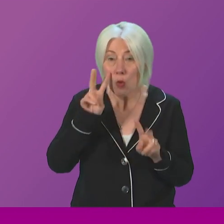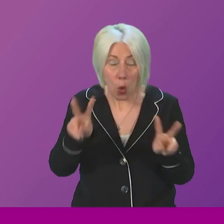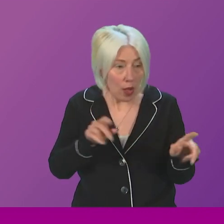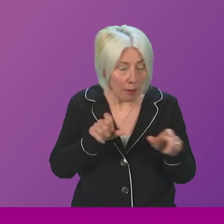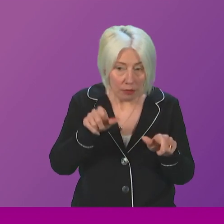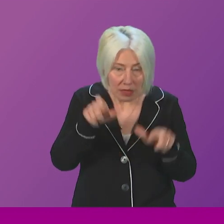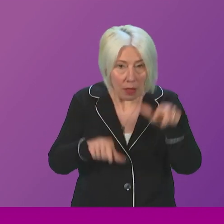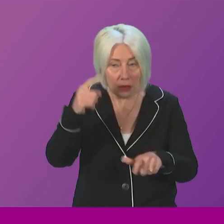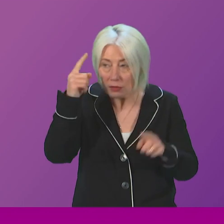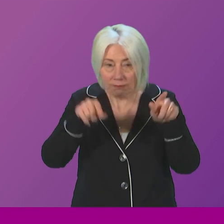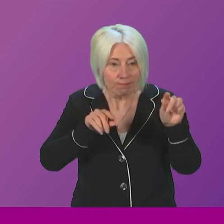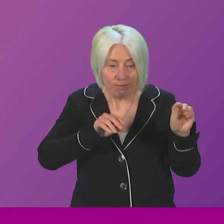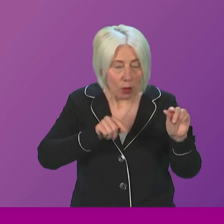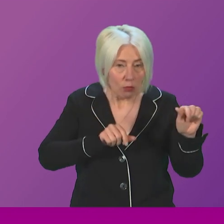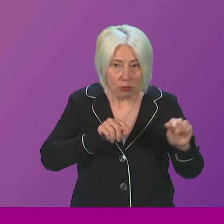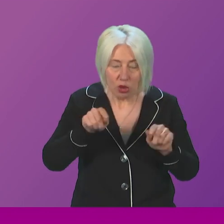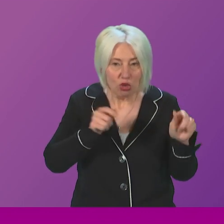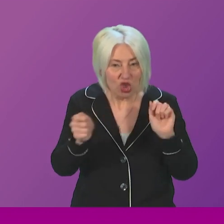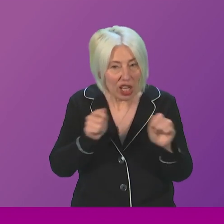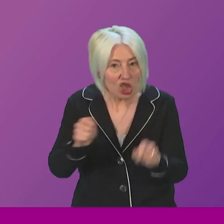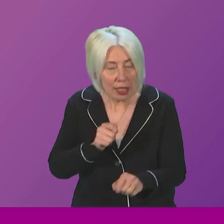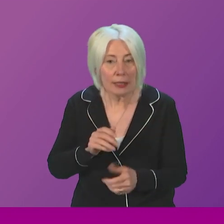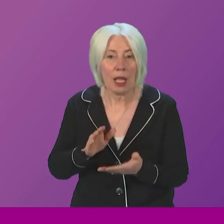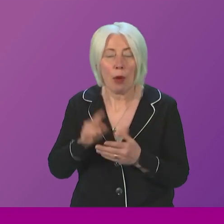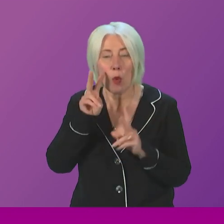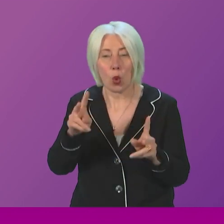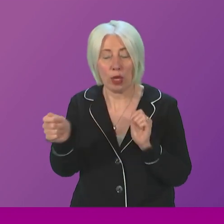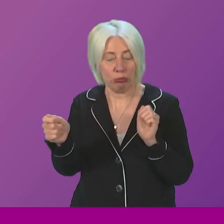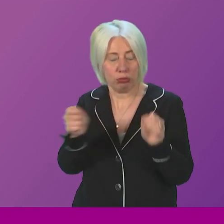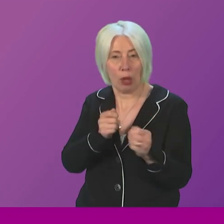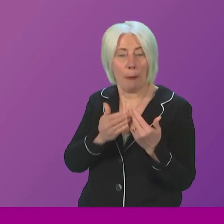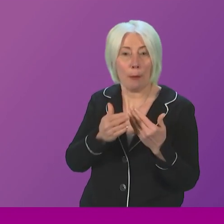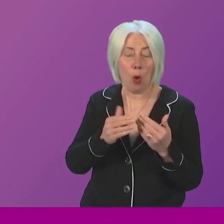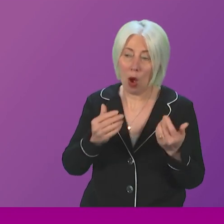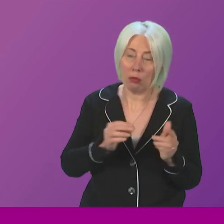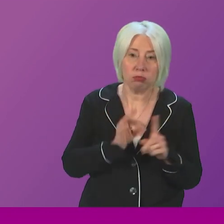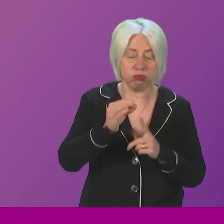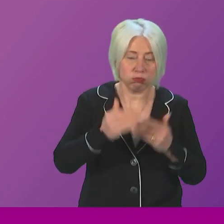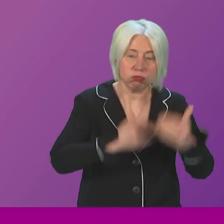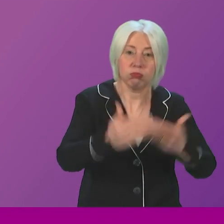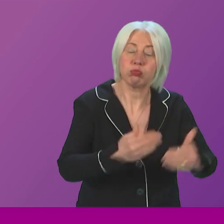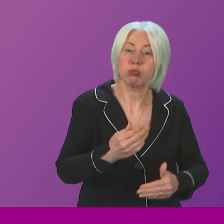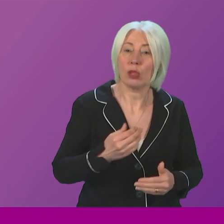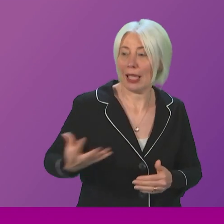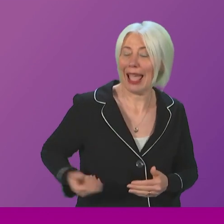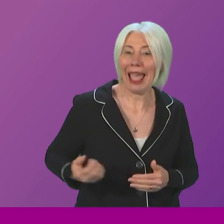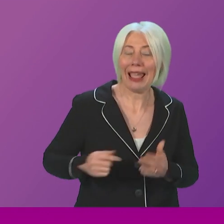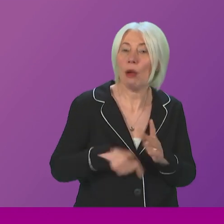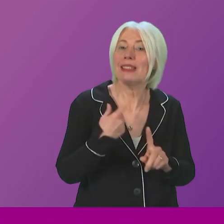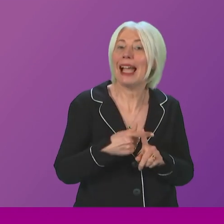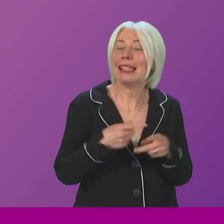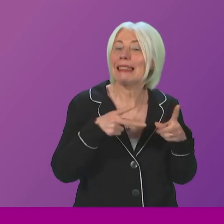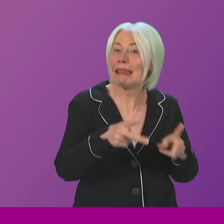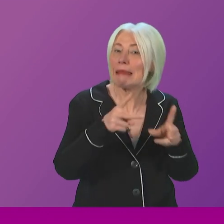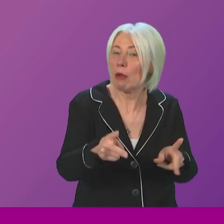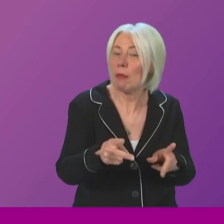policy decisions. Our evaluation of the move to a more progressive tax system in 2018 and 2019 found no evidence